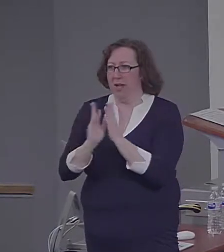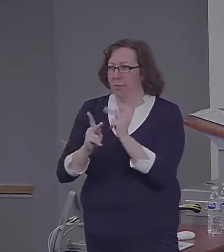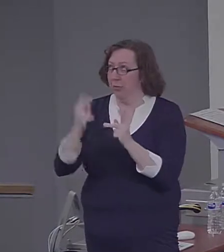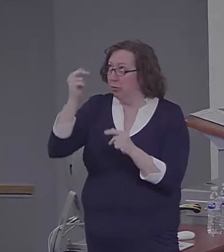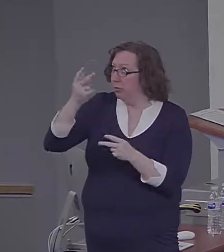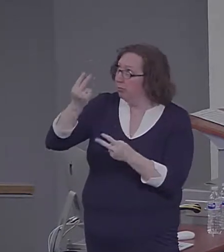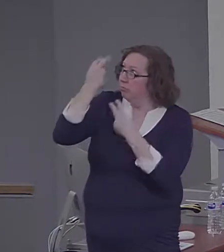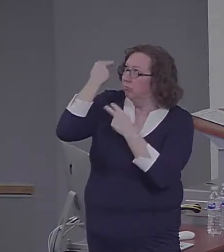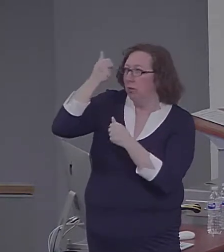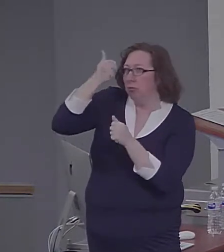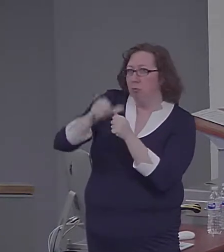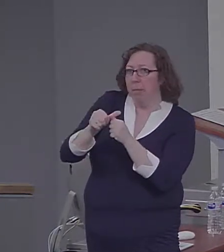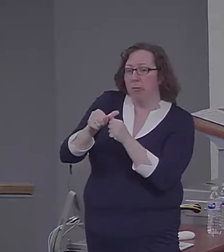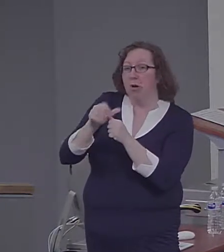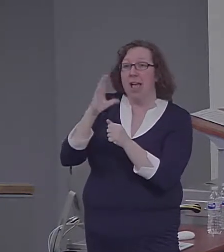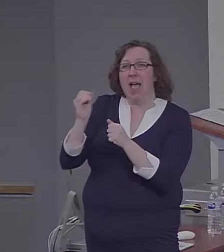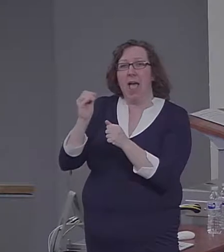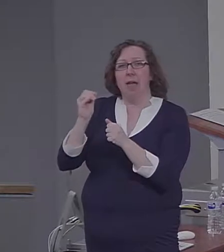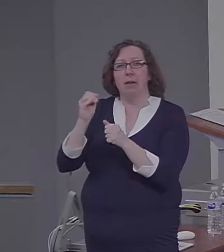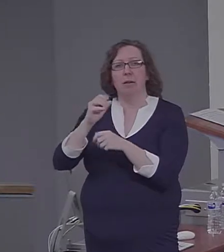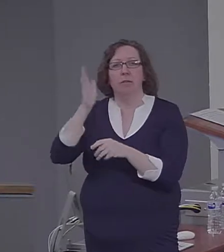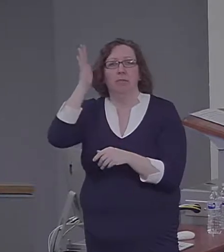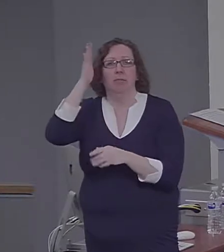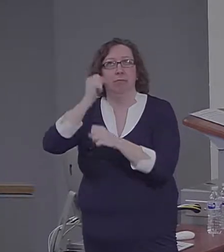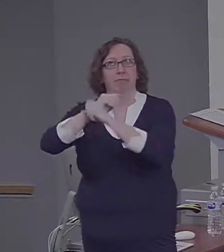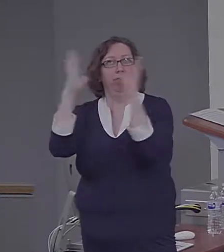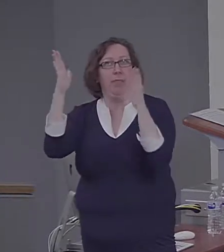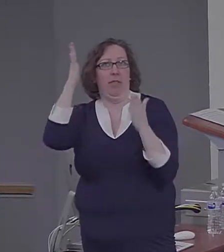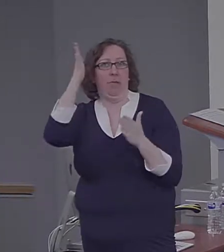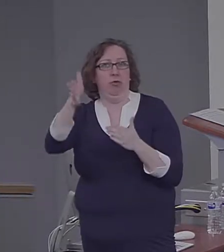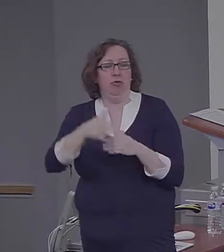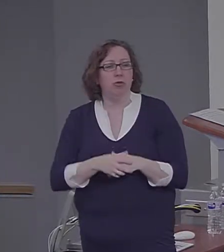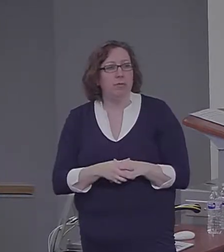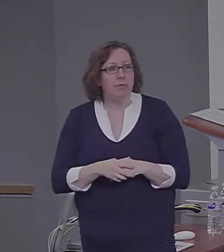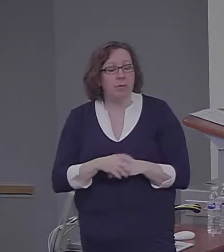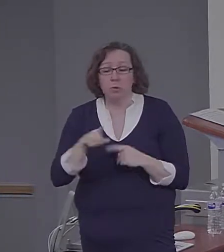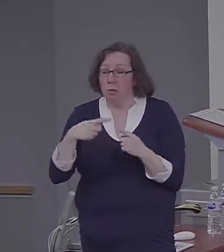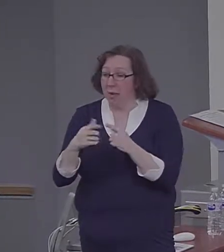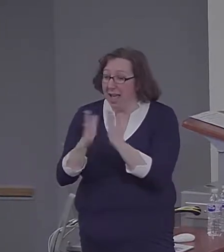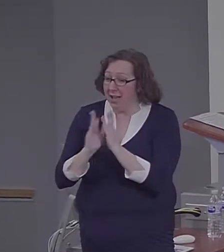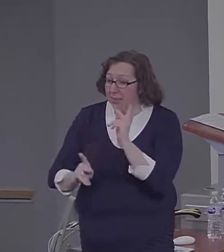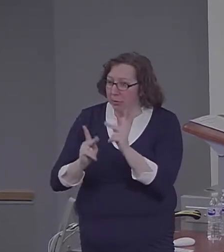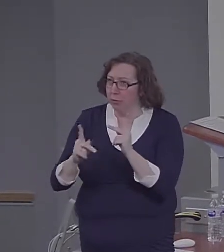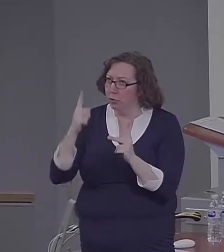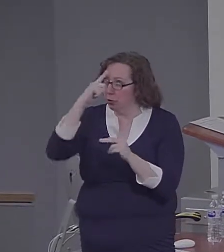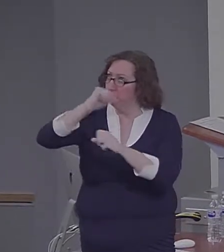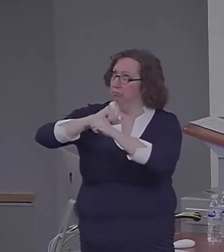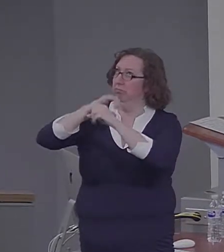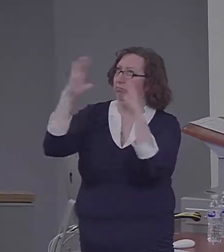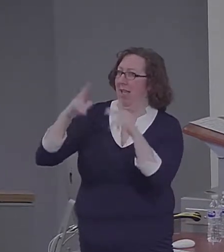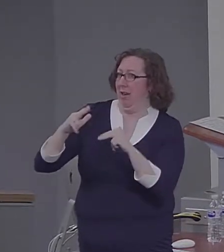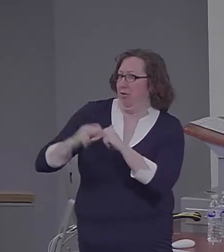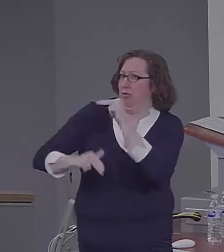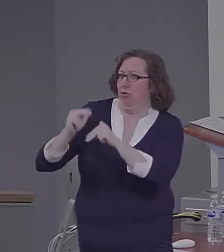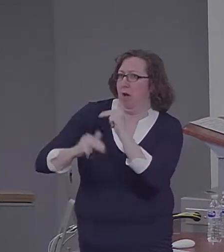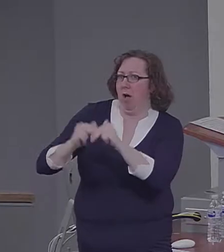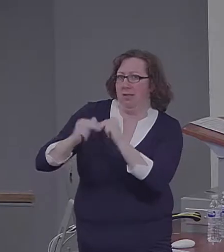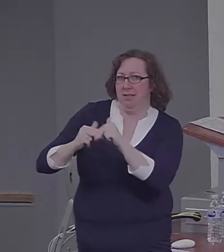on tasks that involve constructing mental events, then we should see an impact of the specificity